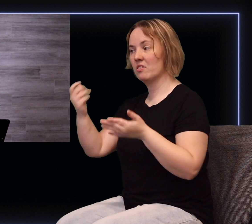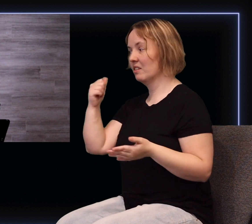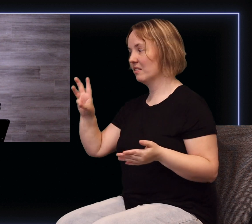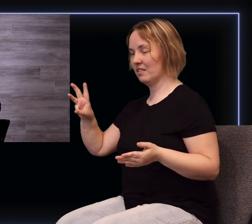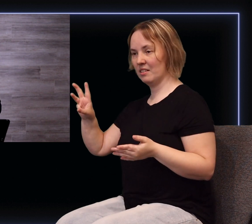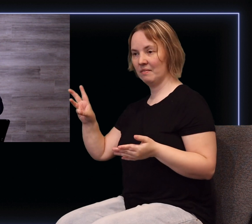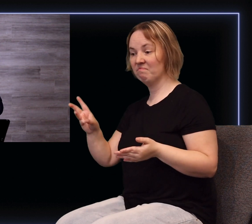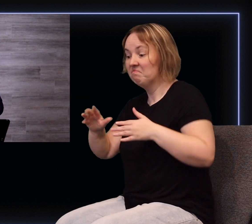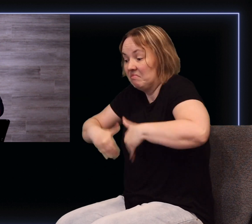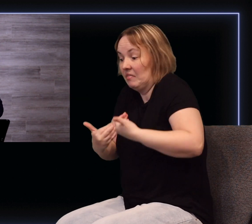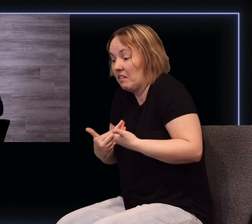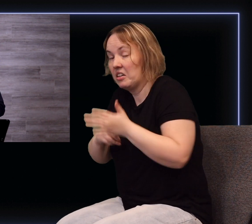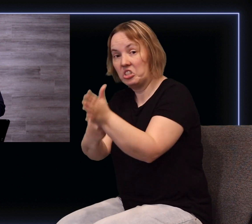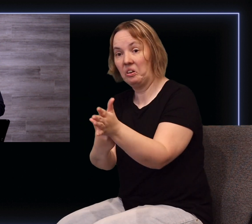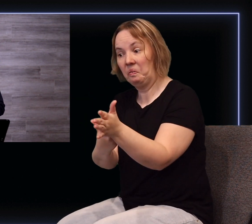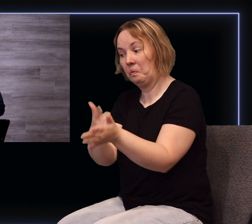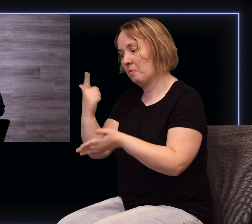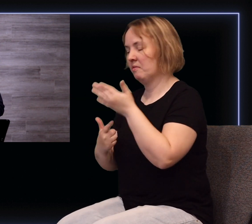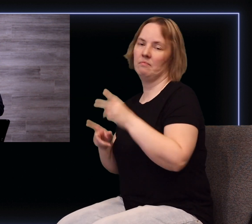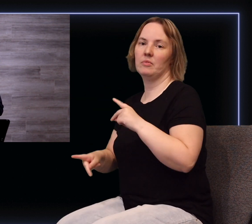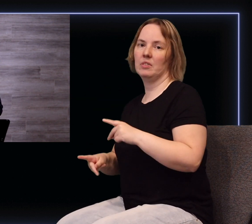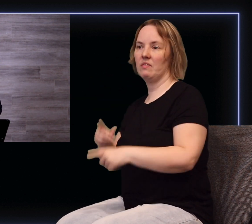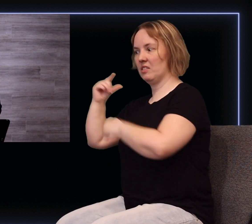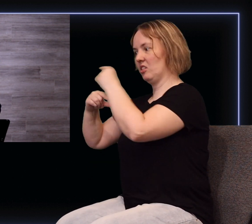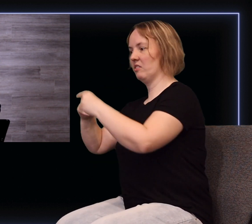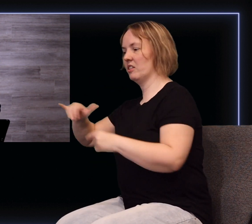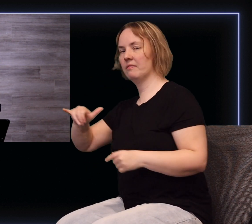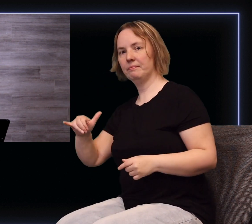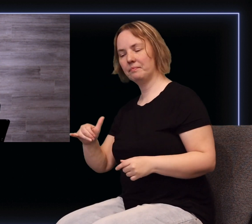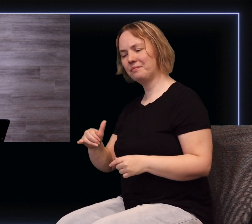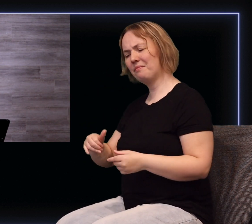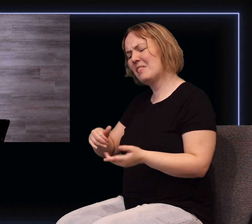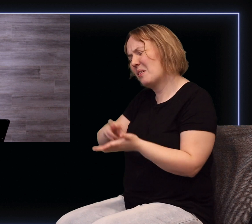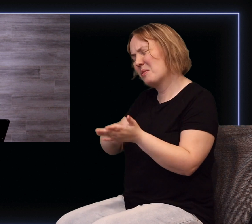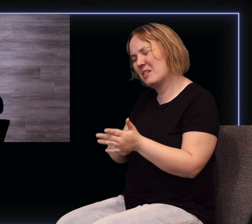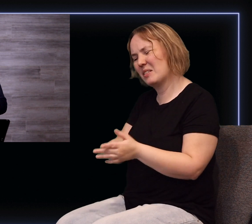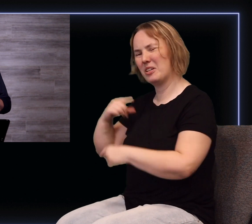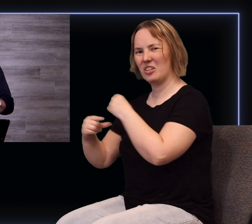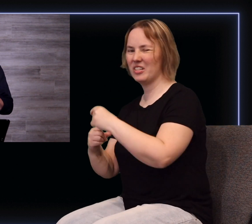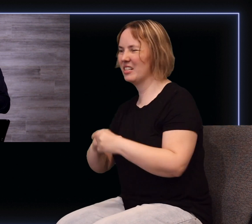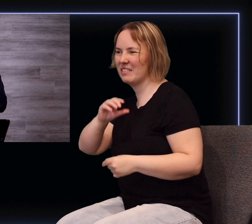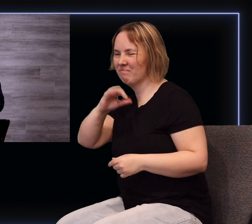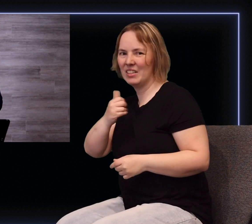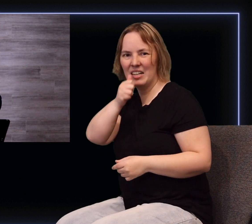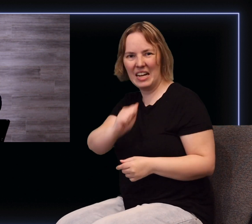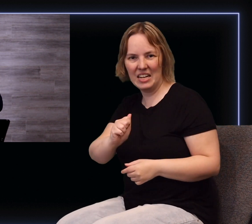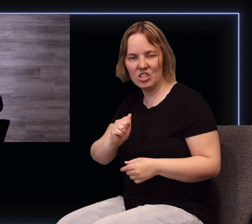How can I show what the people of this generation are like? And what he means by generation is not a particular age demographic.